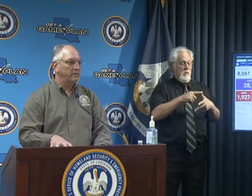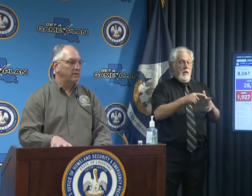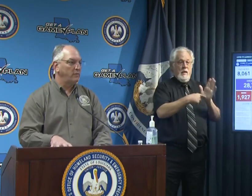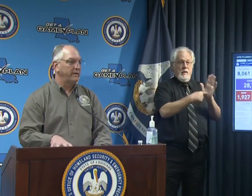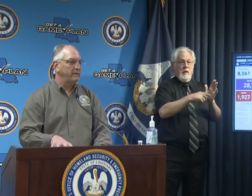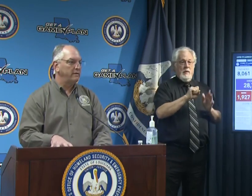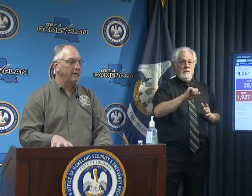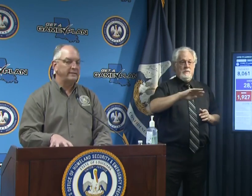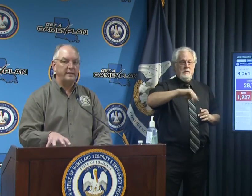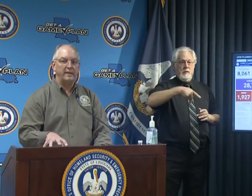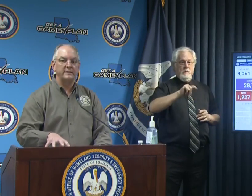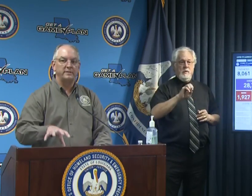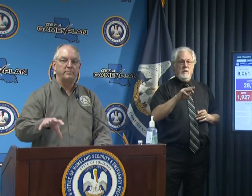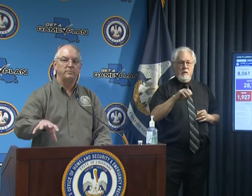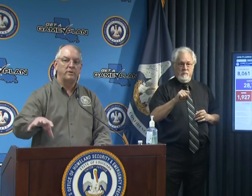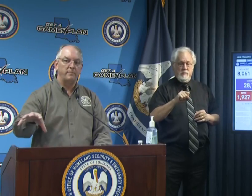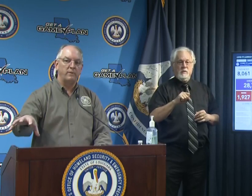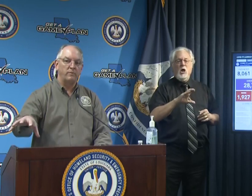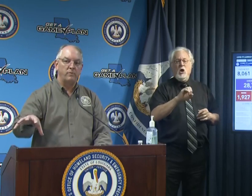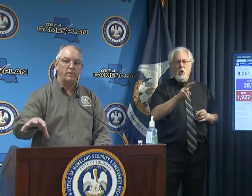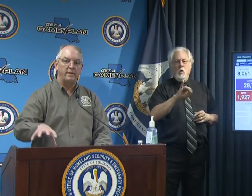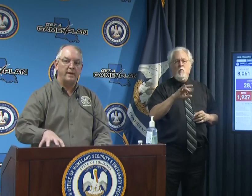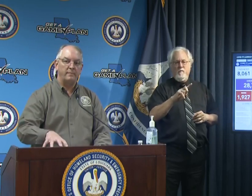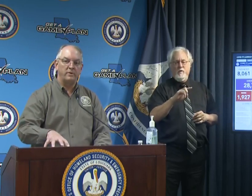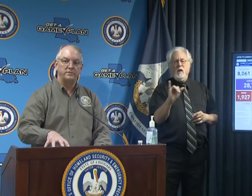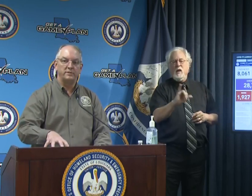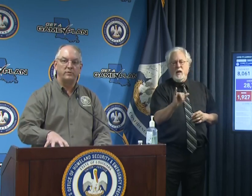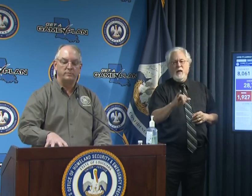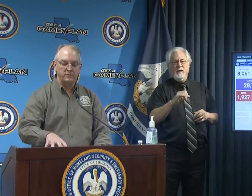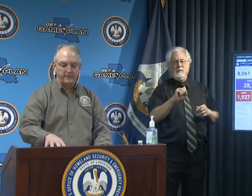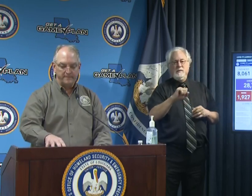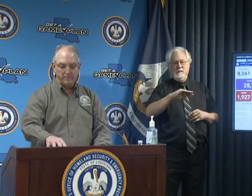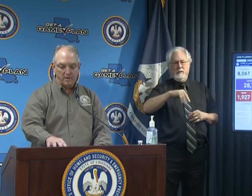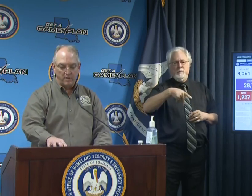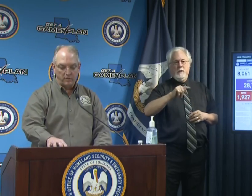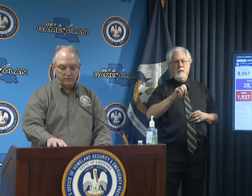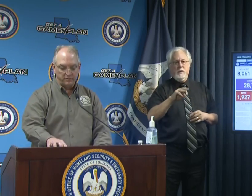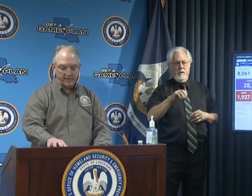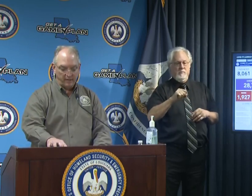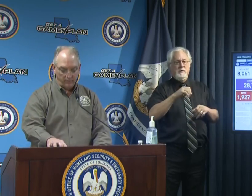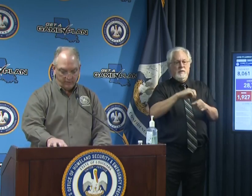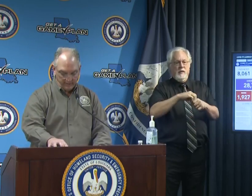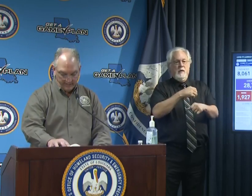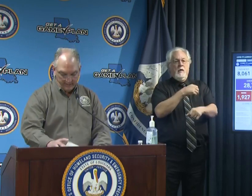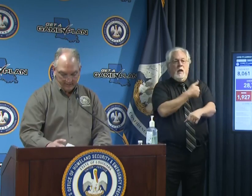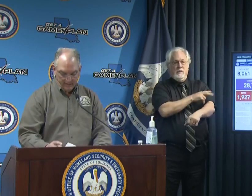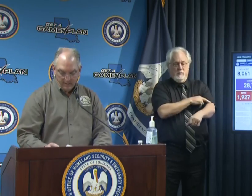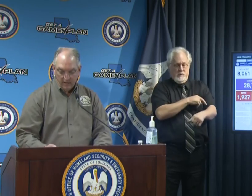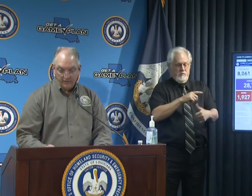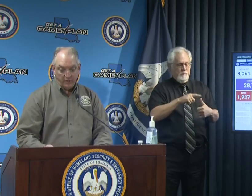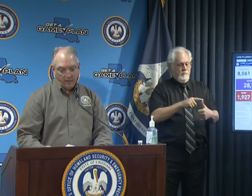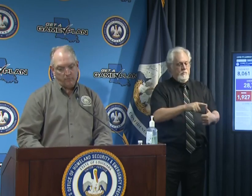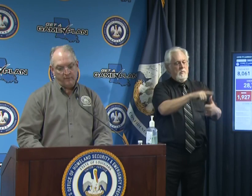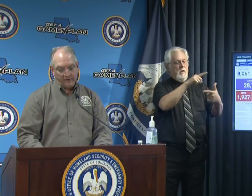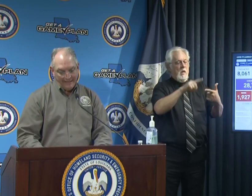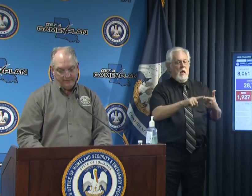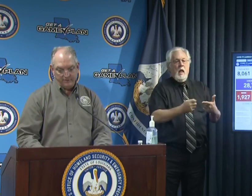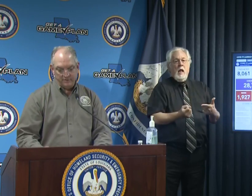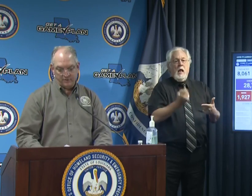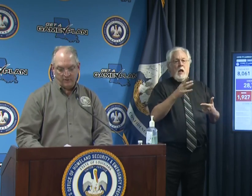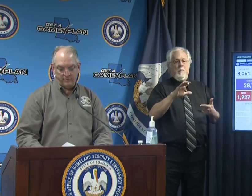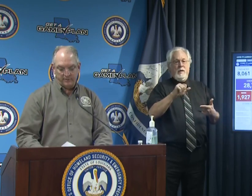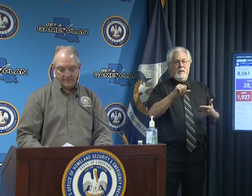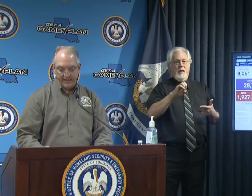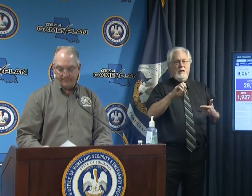the COVID-19 like symptoms that are being reported at emergency rooms across the state of Louisiana the number of